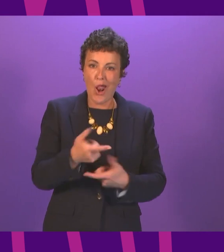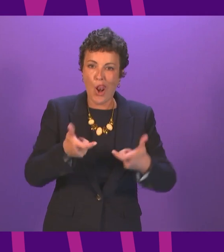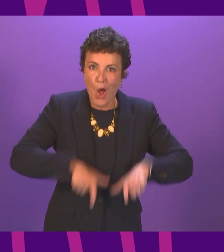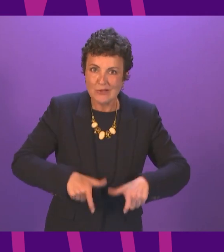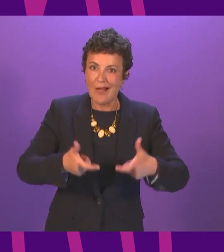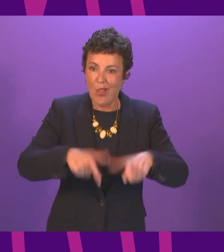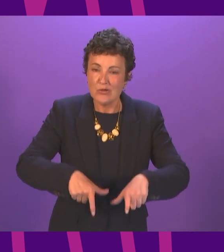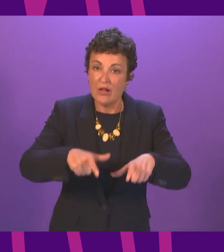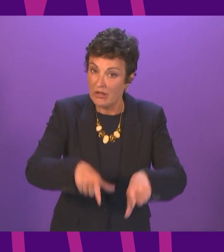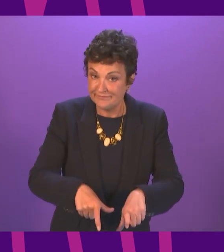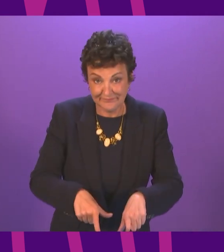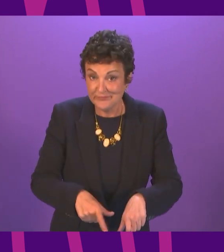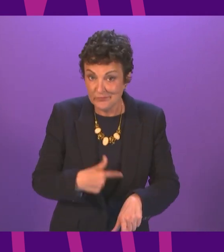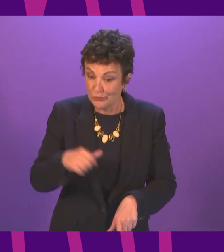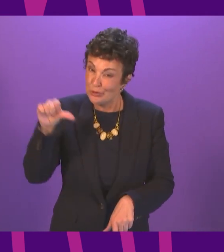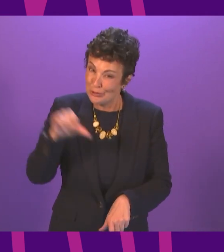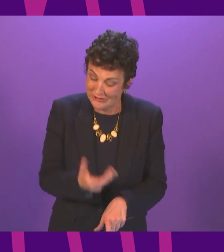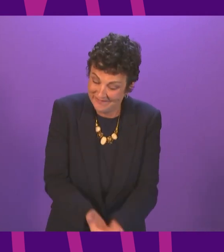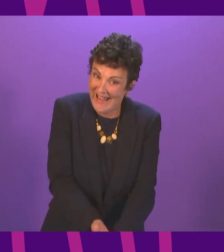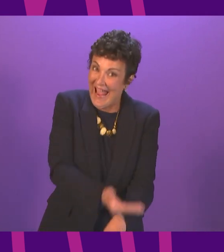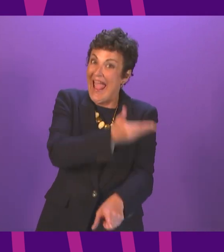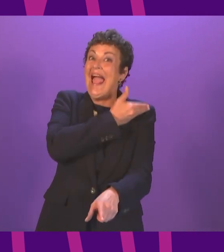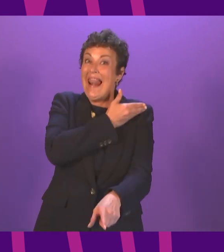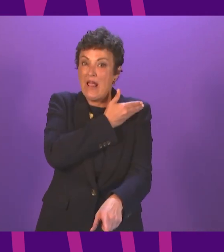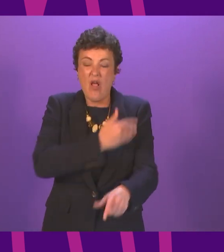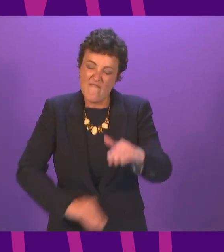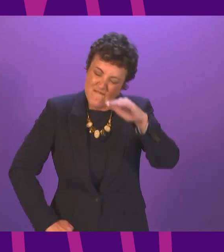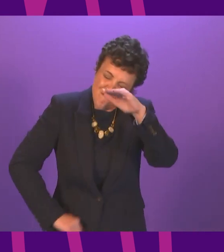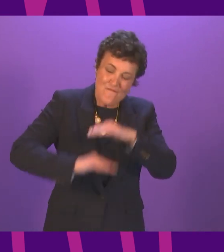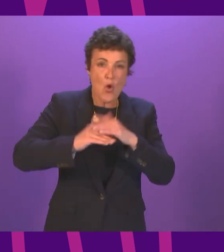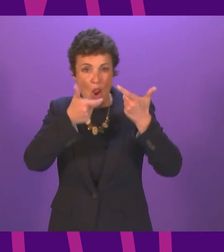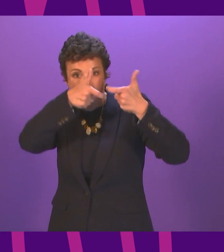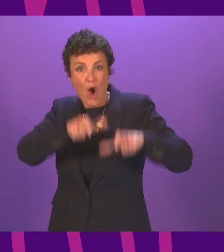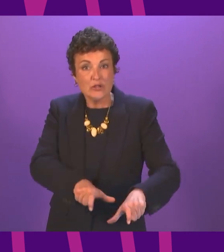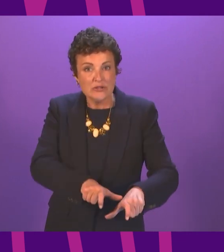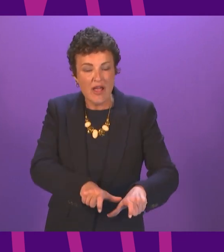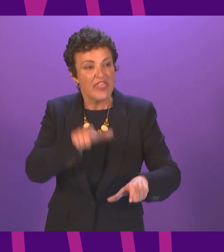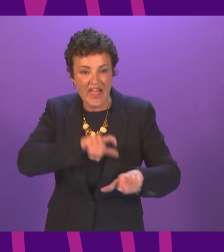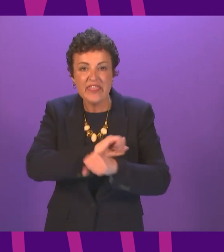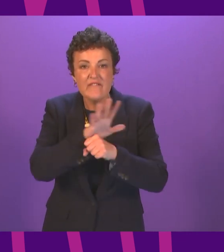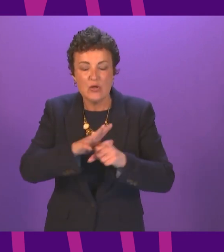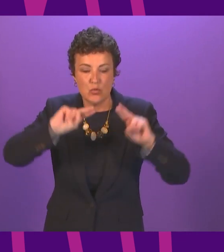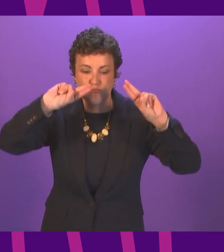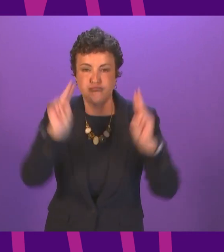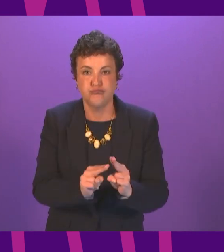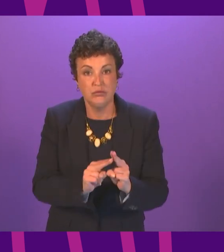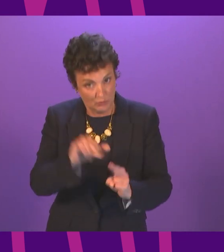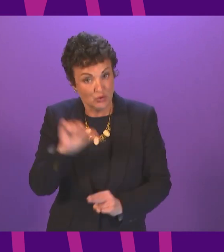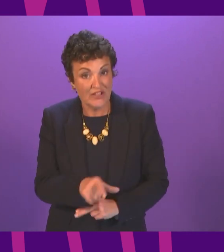bold move early on to actually have a full lockdown to get the virus under control